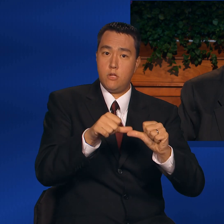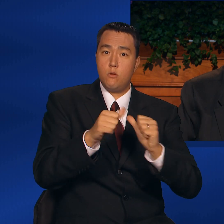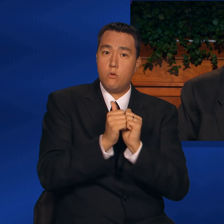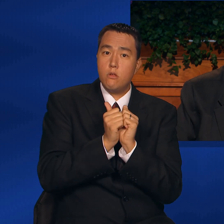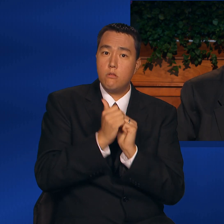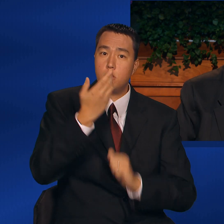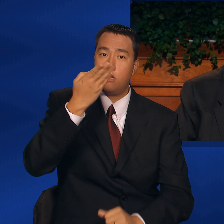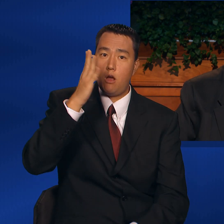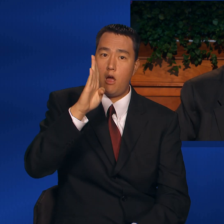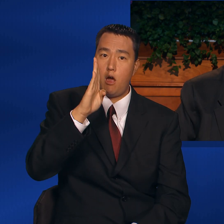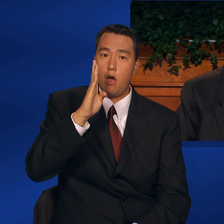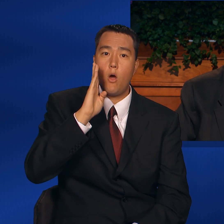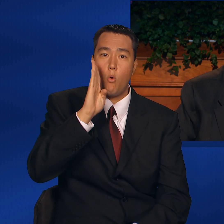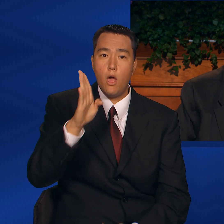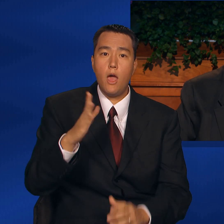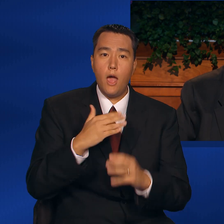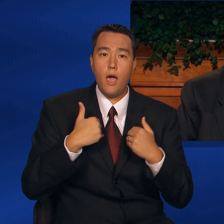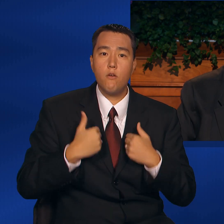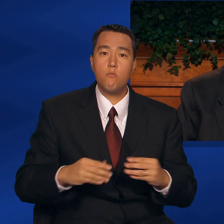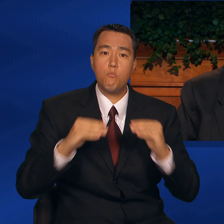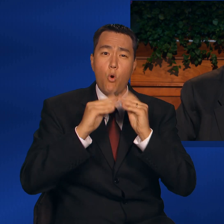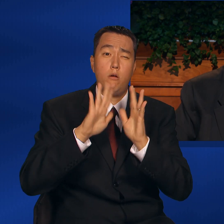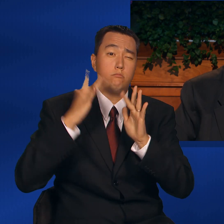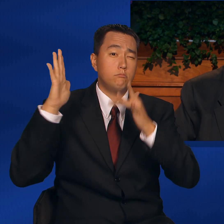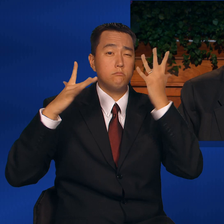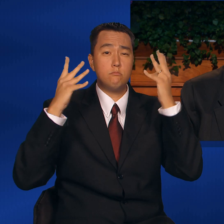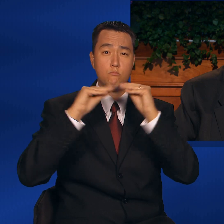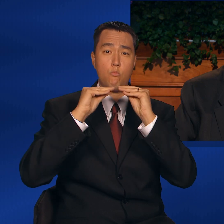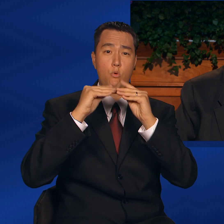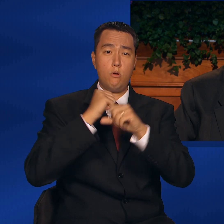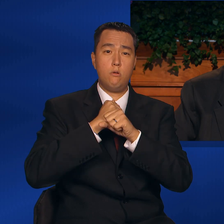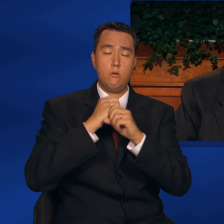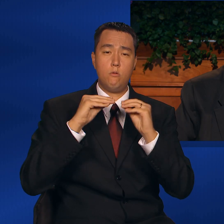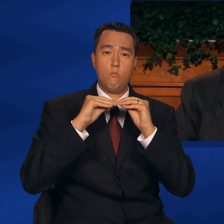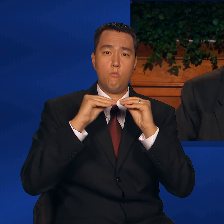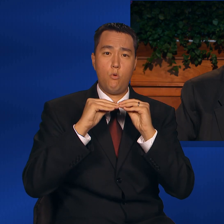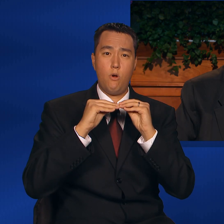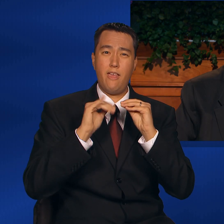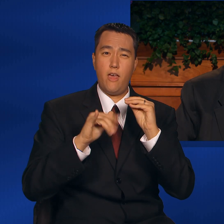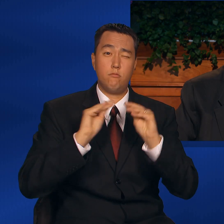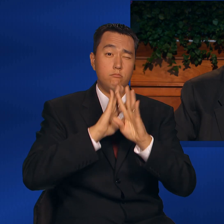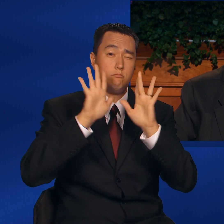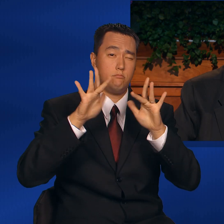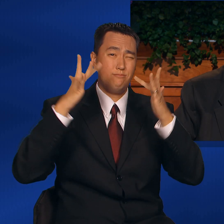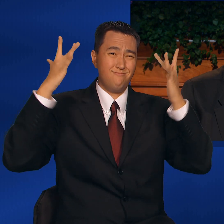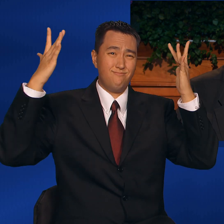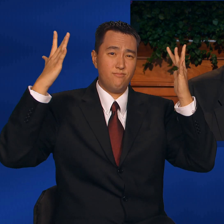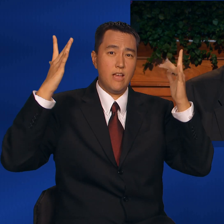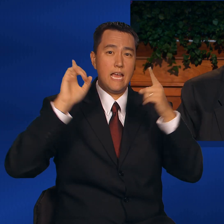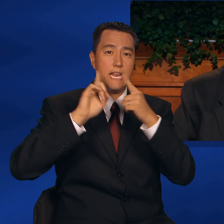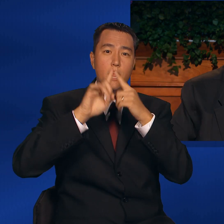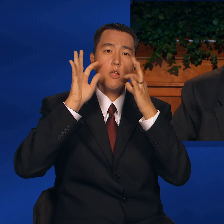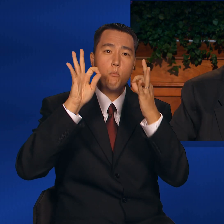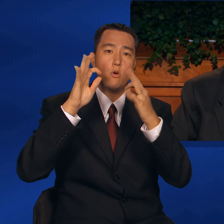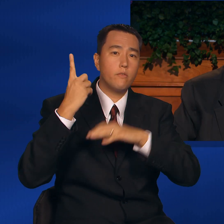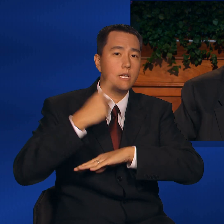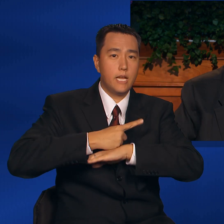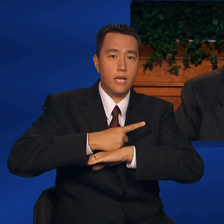God receiveth more light, and that light groweth brighter and brighter until a perfect